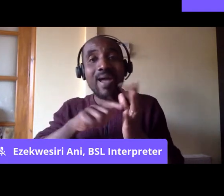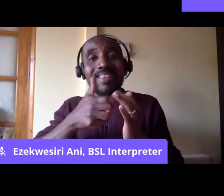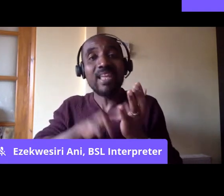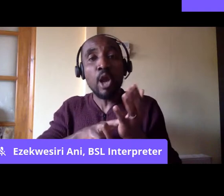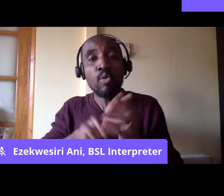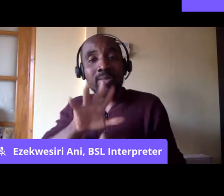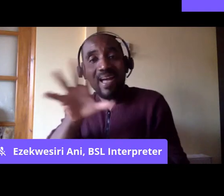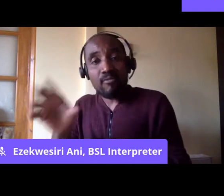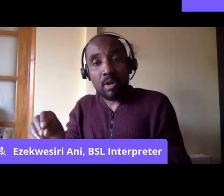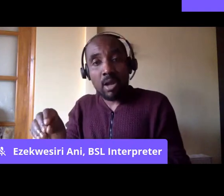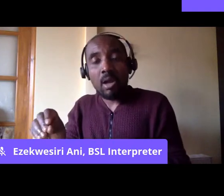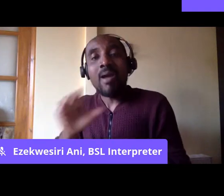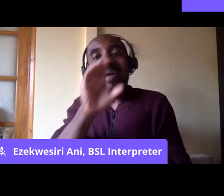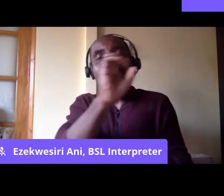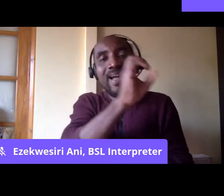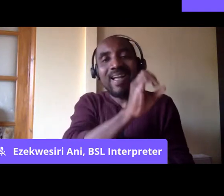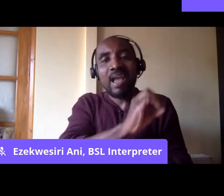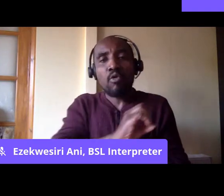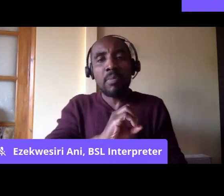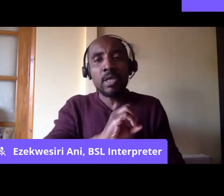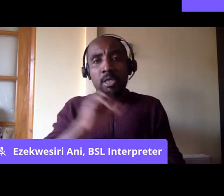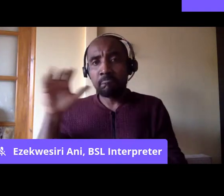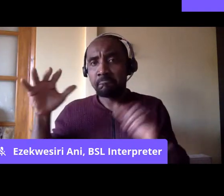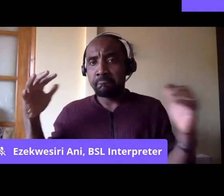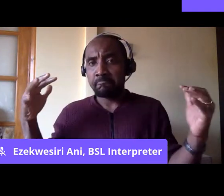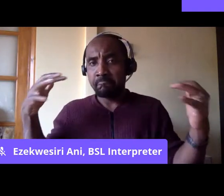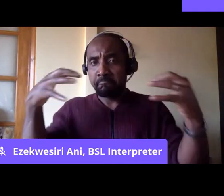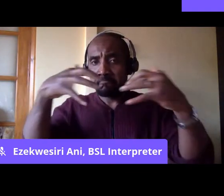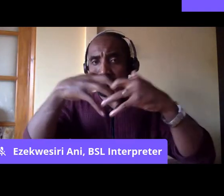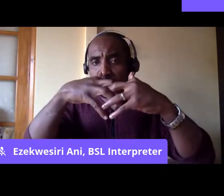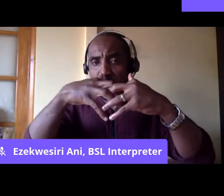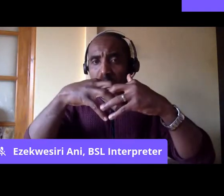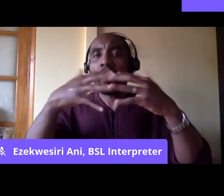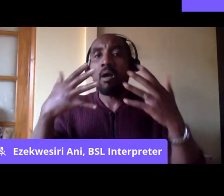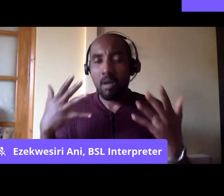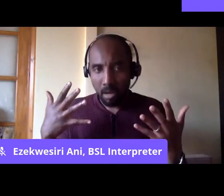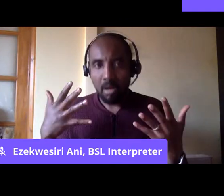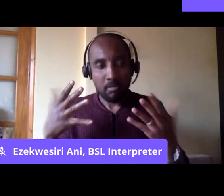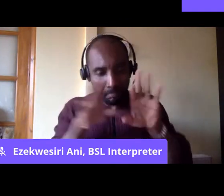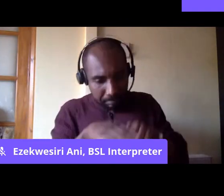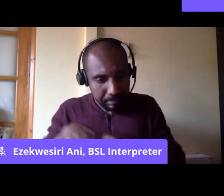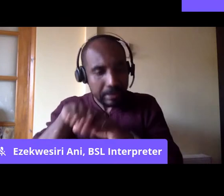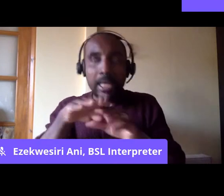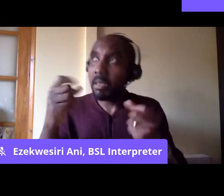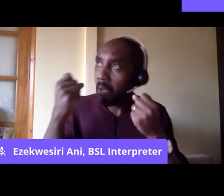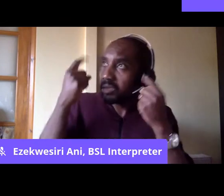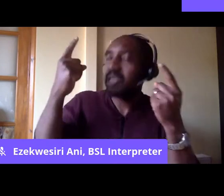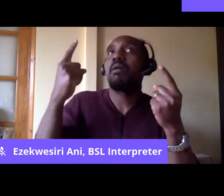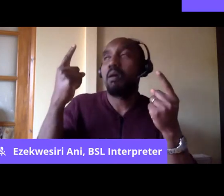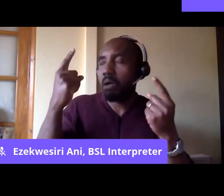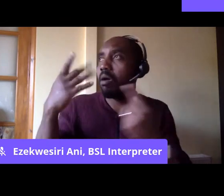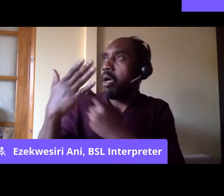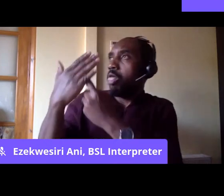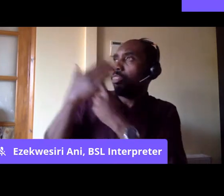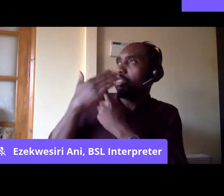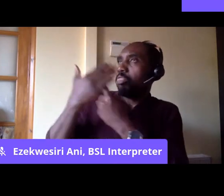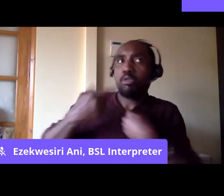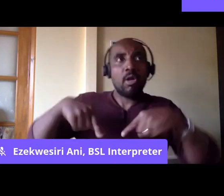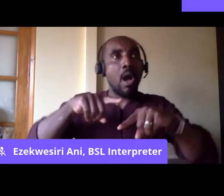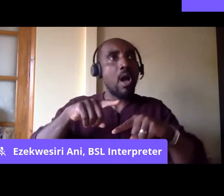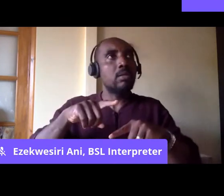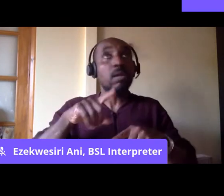colonies came together under a shared understanding that the racism they feel is not just because of discrimination